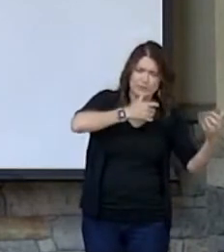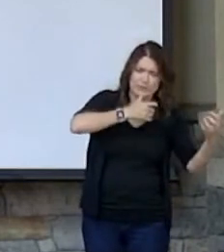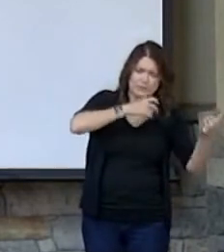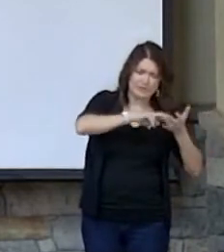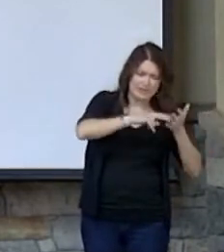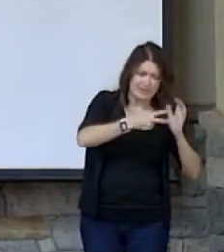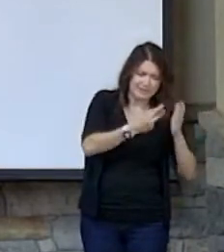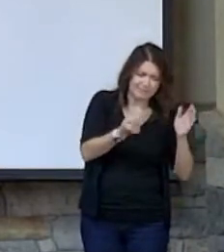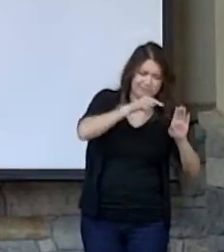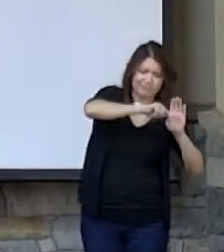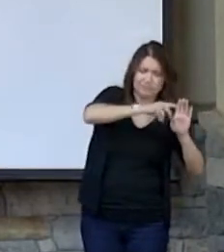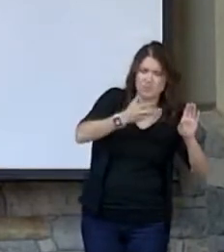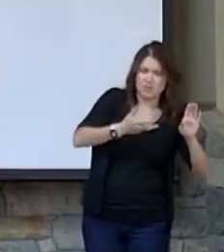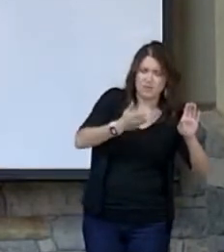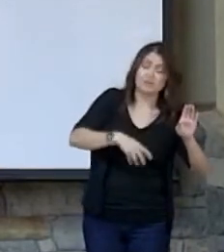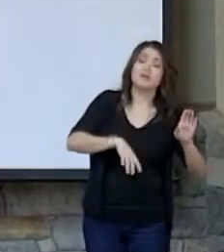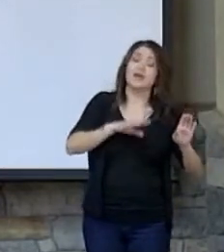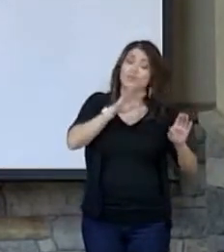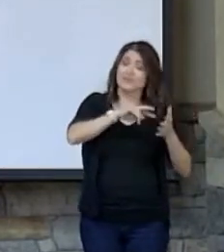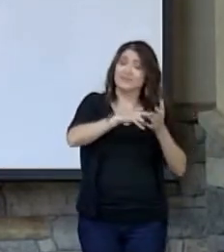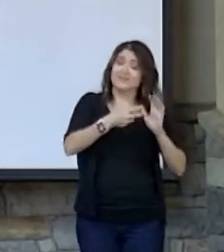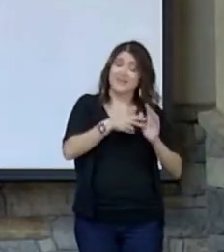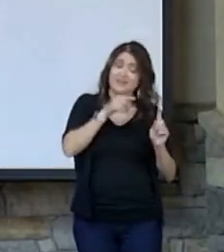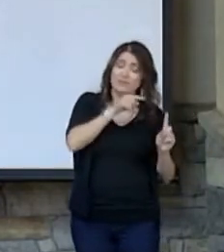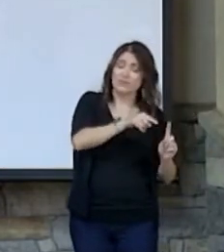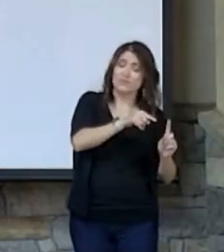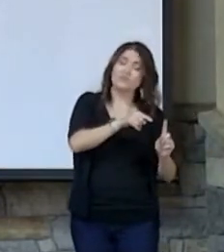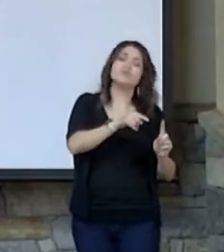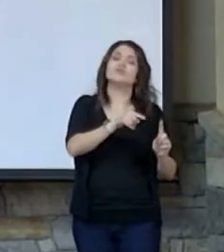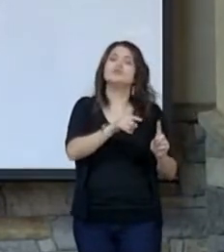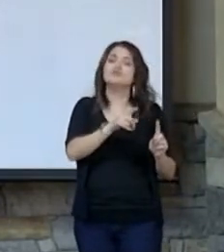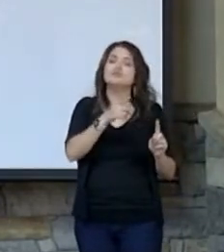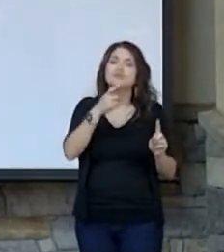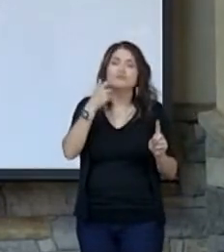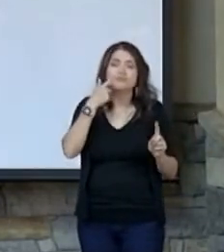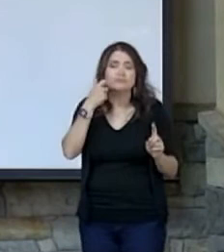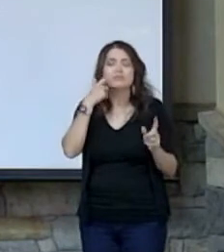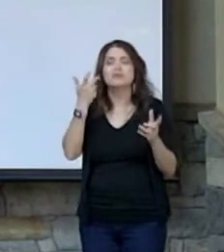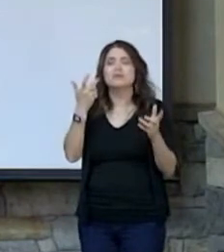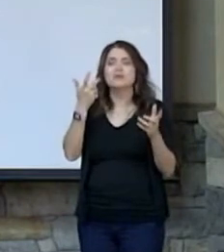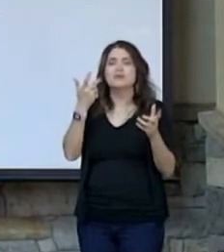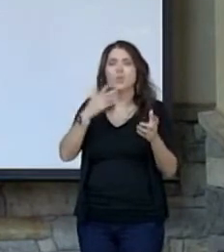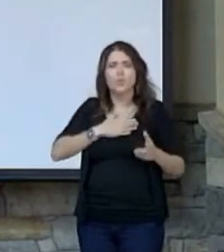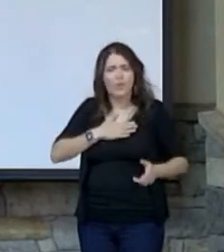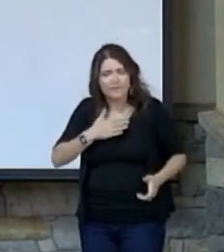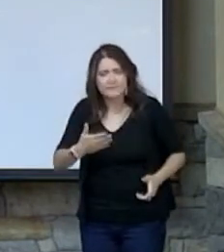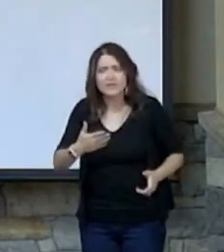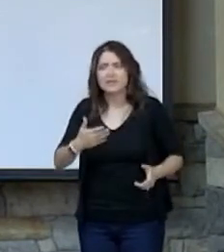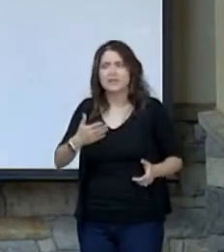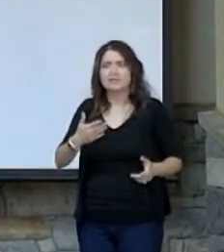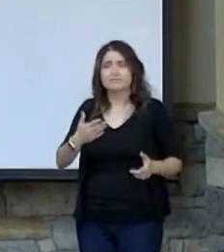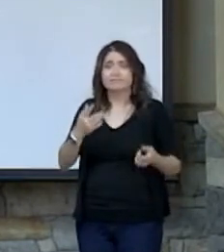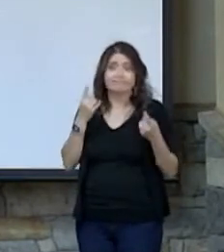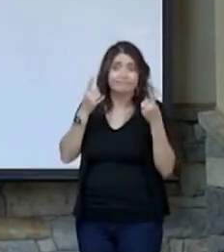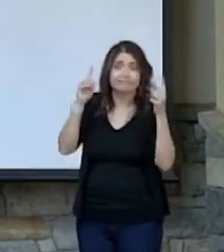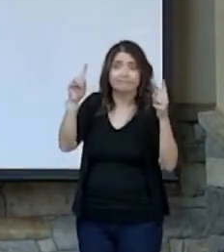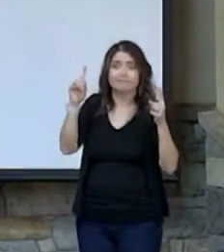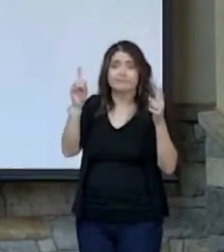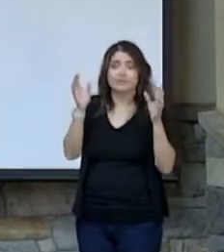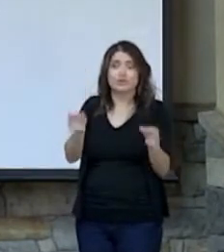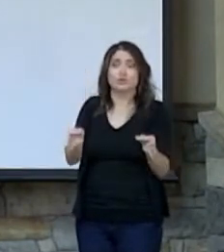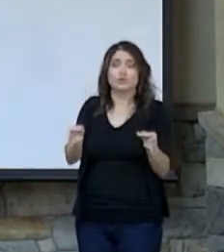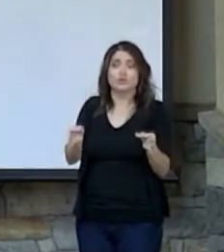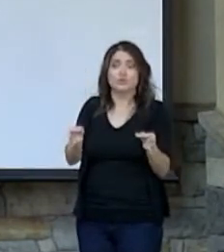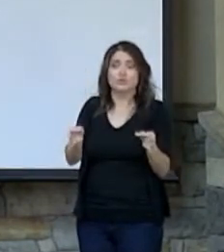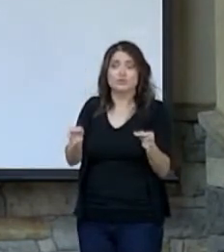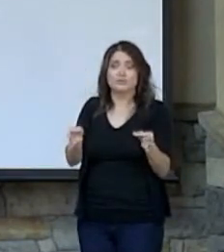here is the idea of those that just ultimately willfully choose to